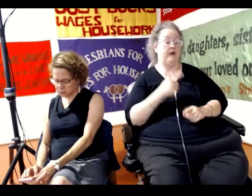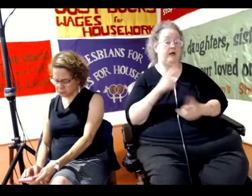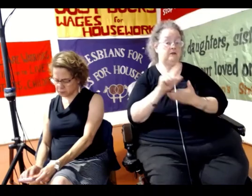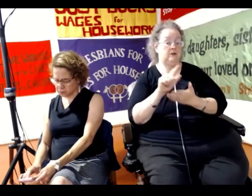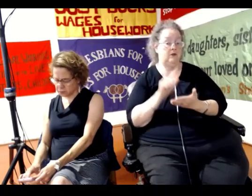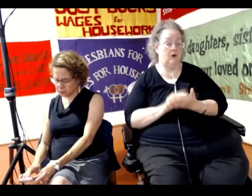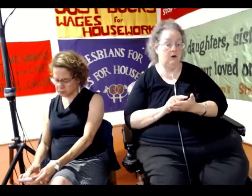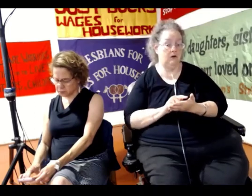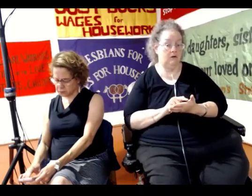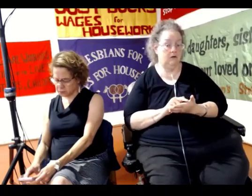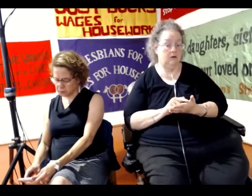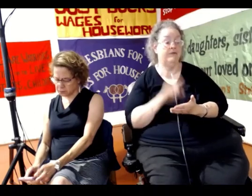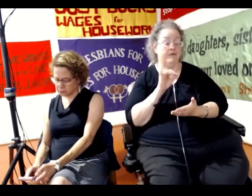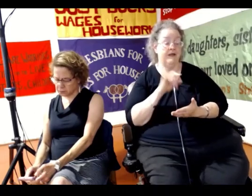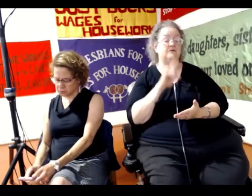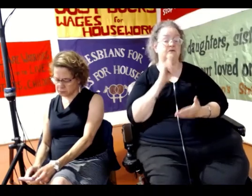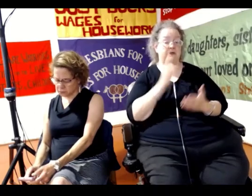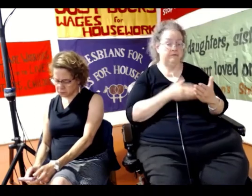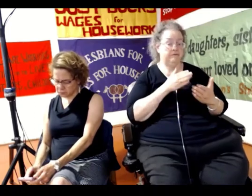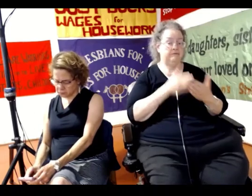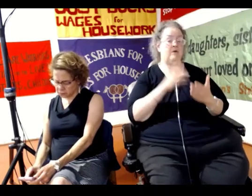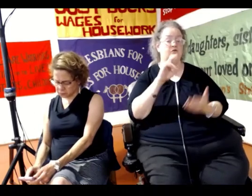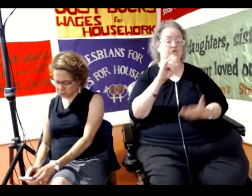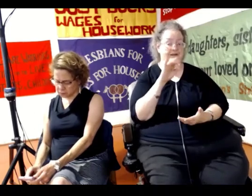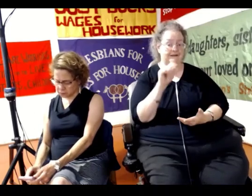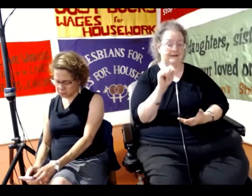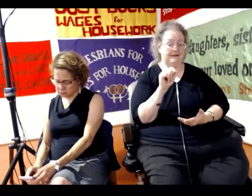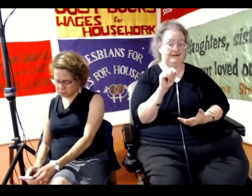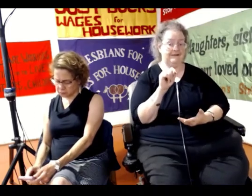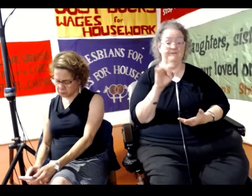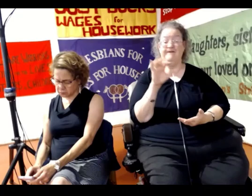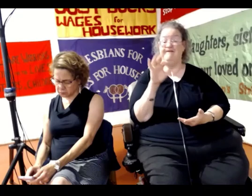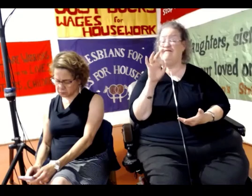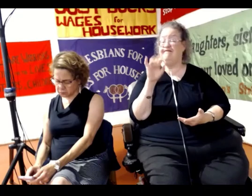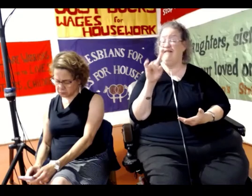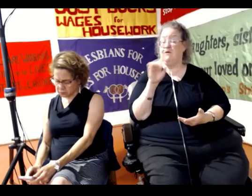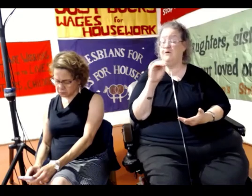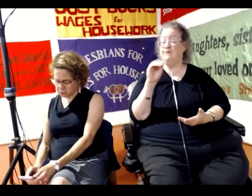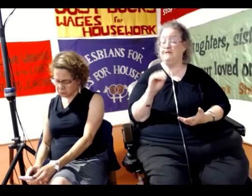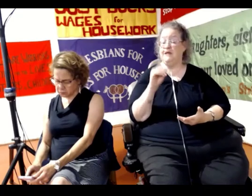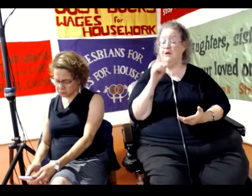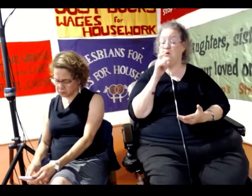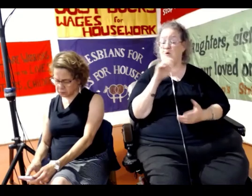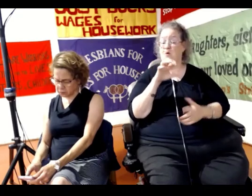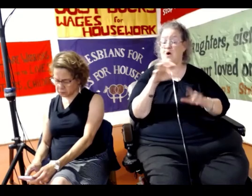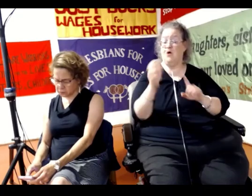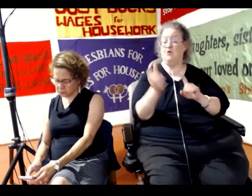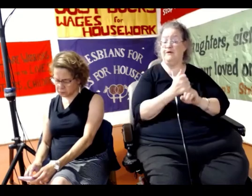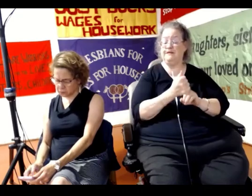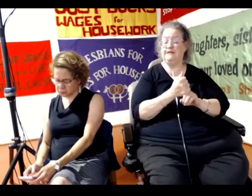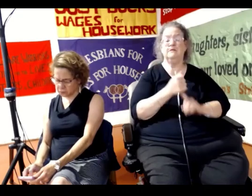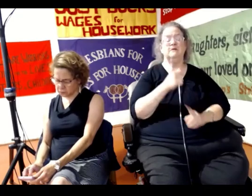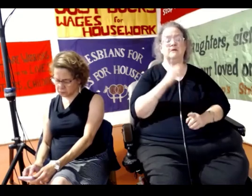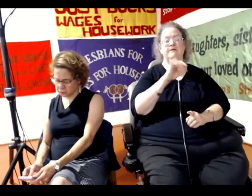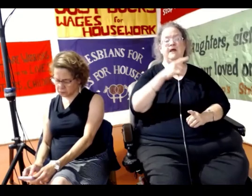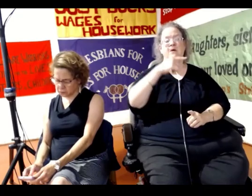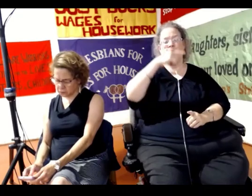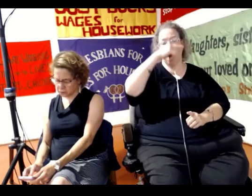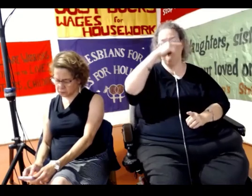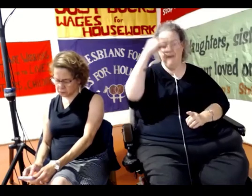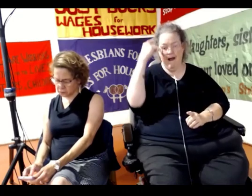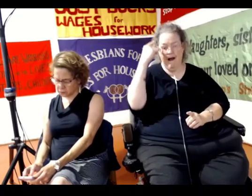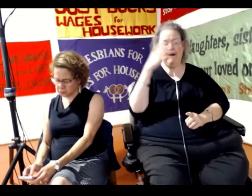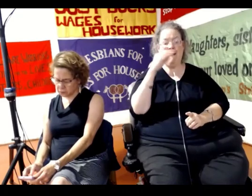And it's a racist law. 91% of those arrested under the law were Black and Latinx